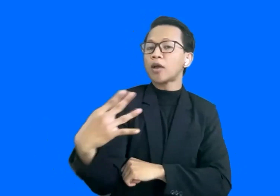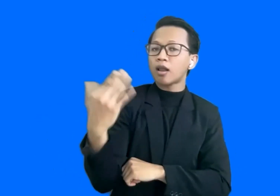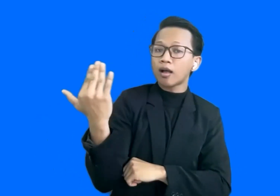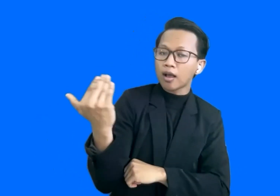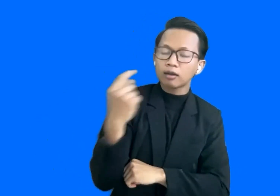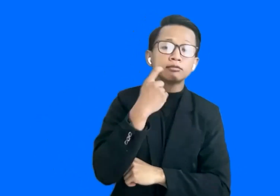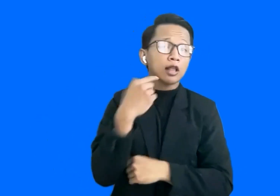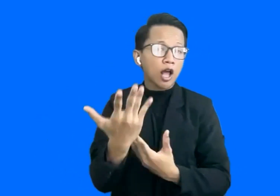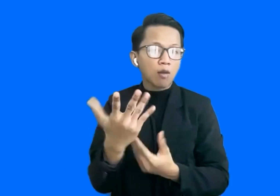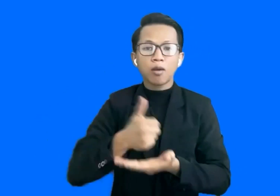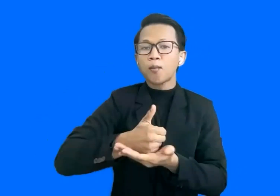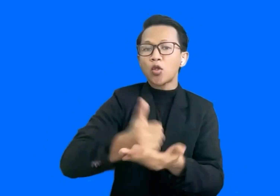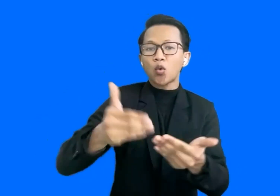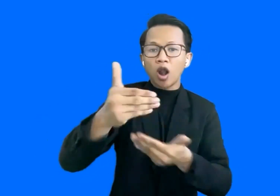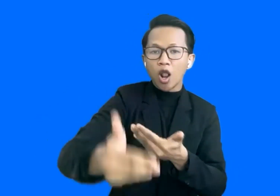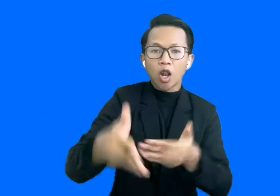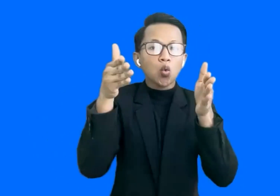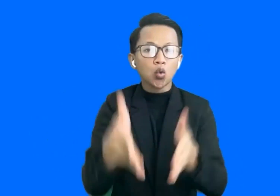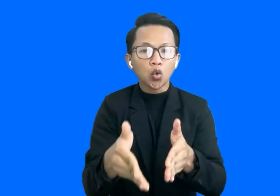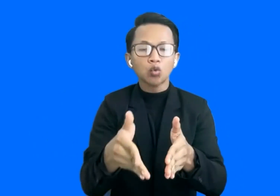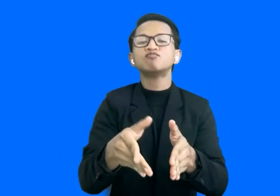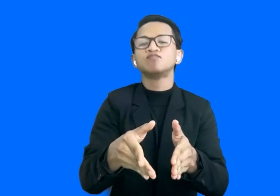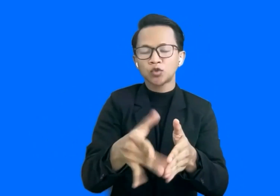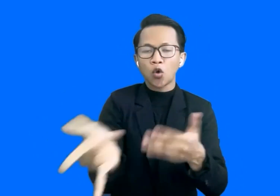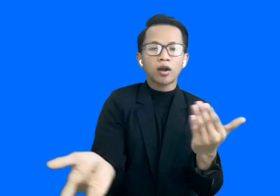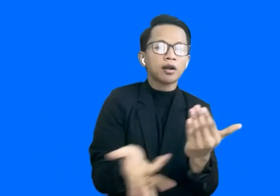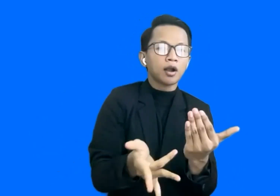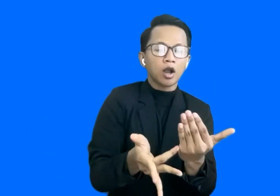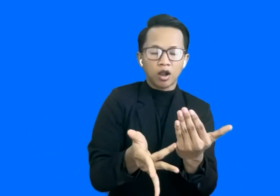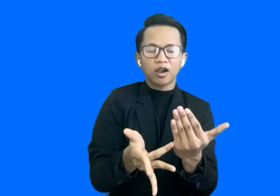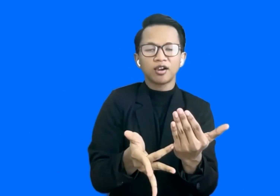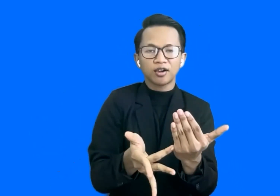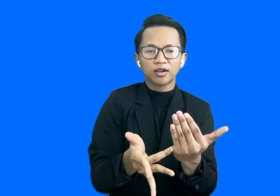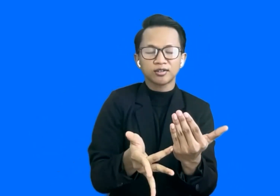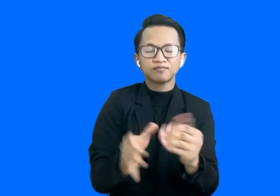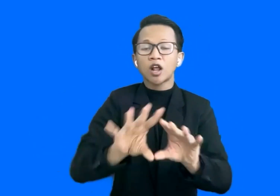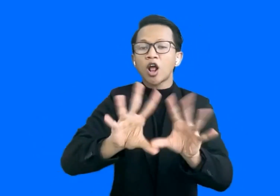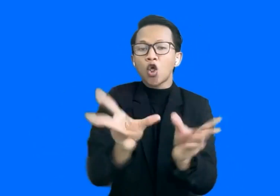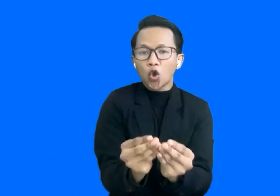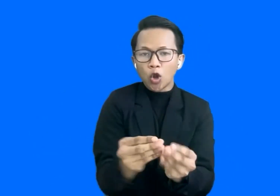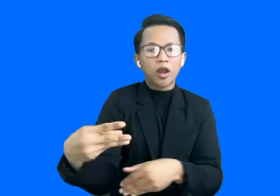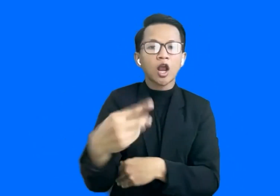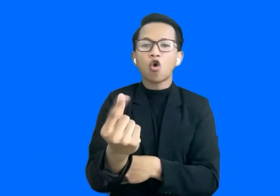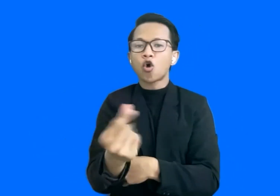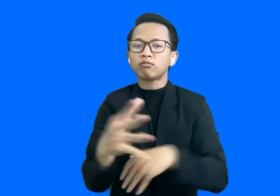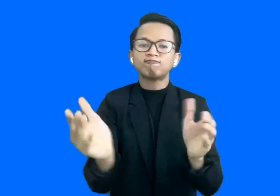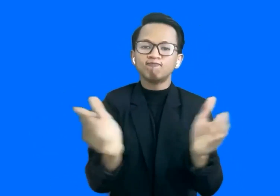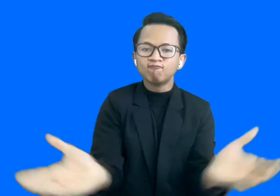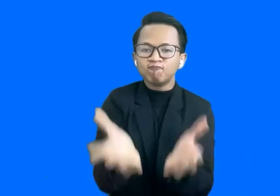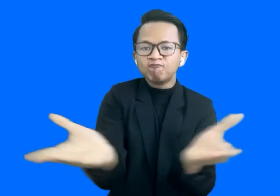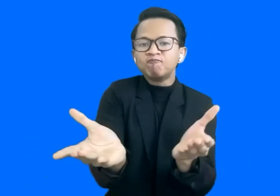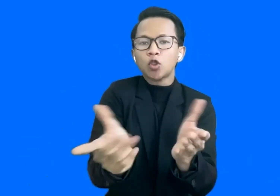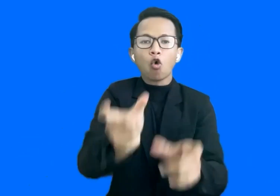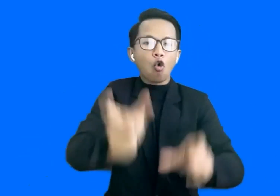opportunity to discuss the crucial role of digital technology in fostering the inclusions and economic empowerment of persons with